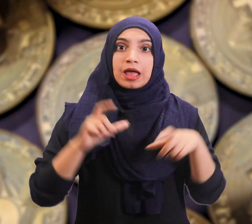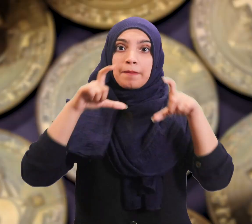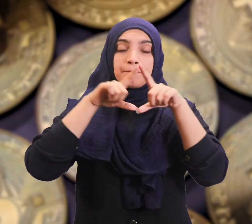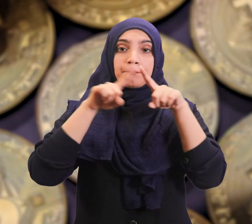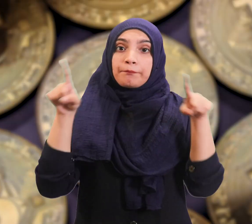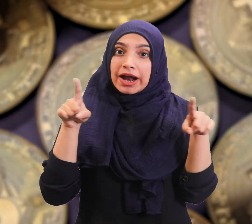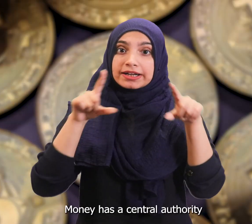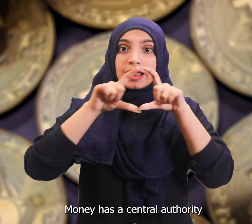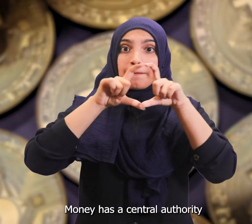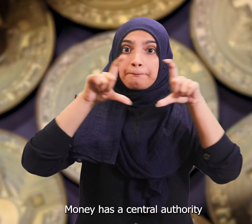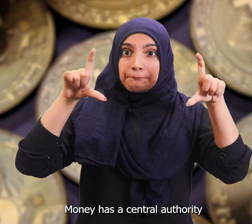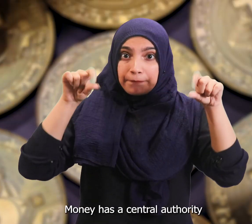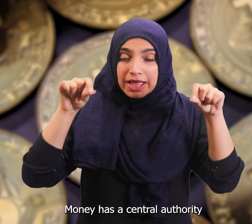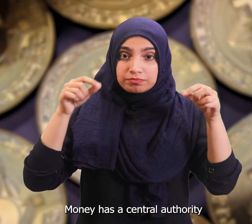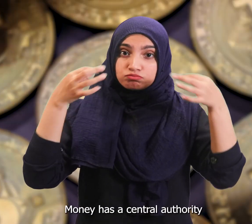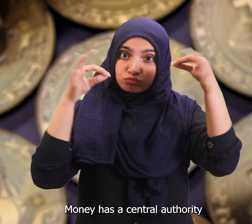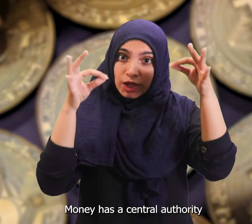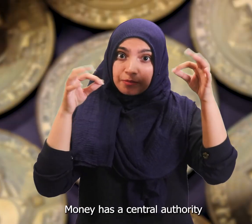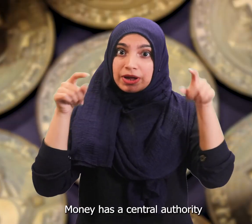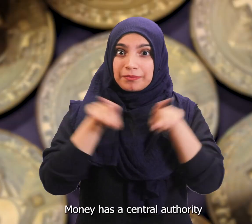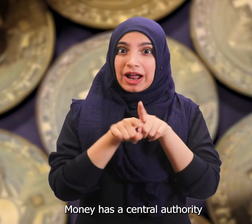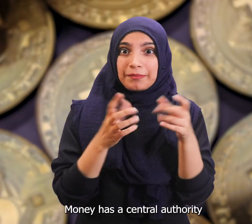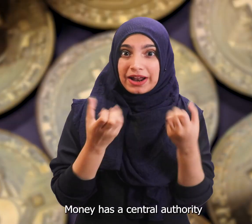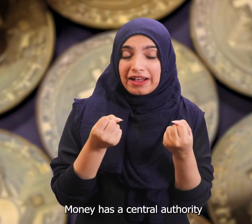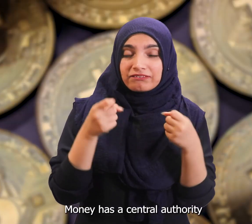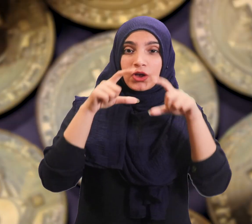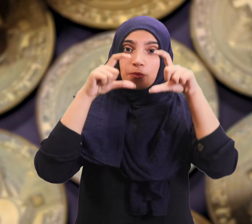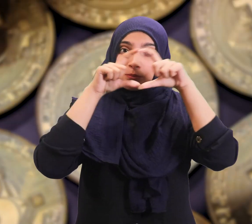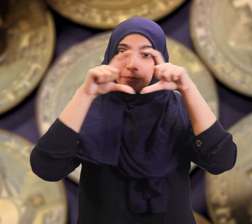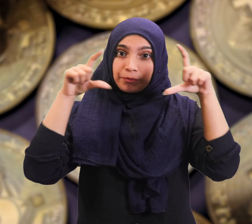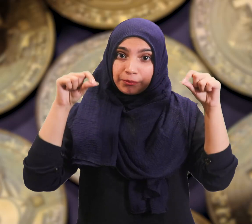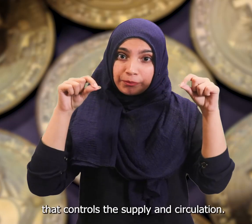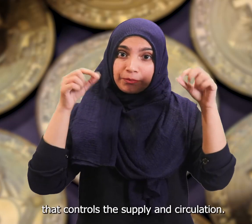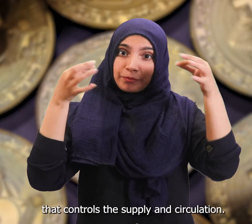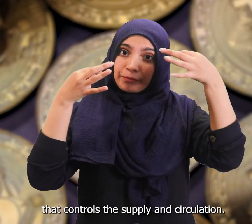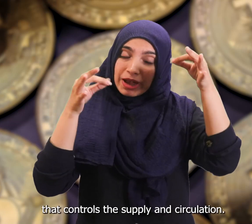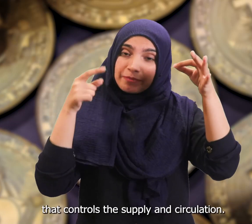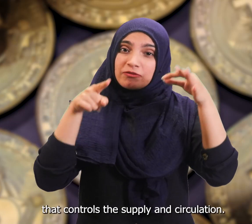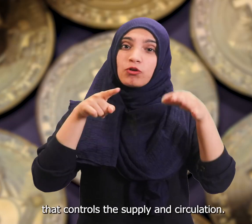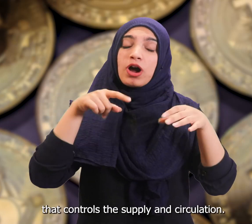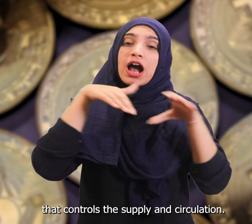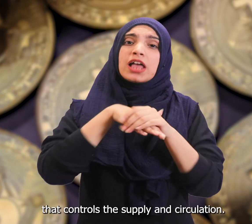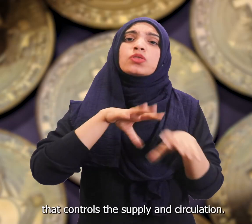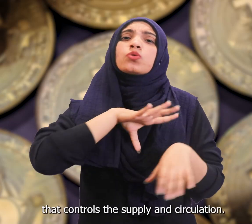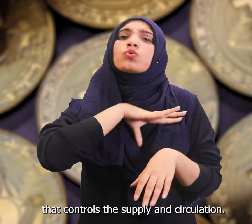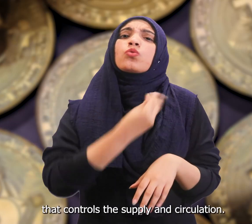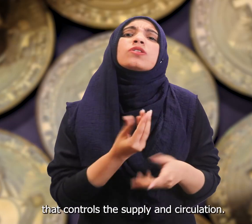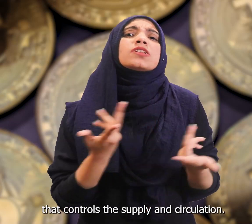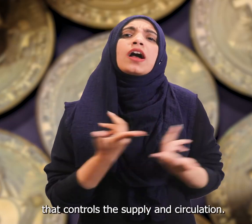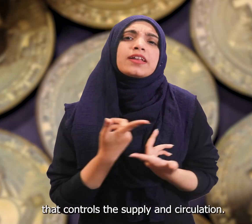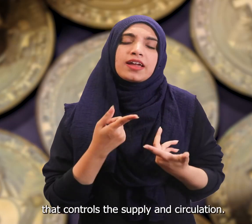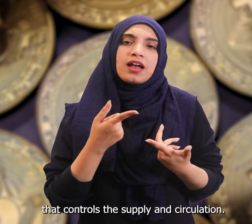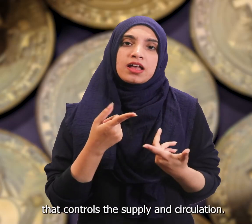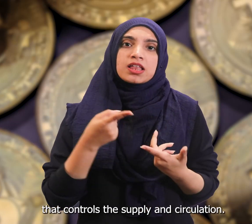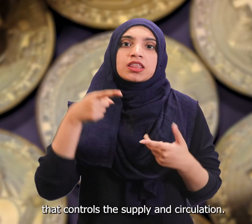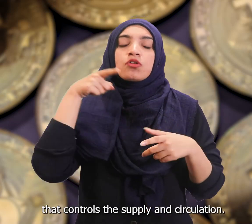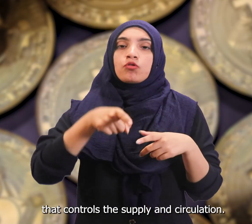Money has a central authority that controls the supply and circulation.